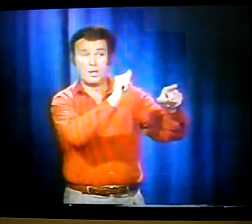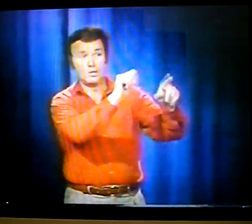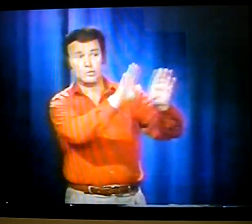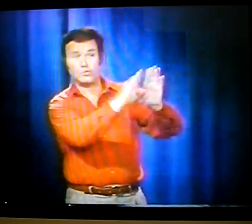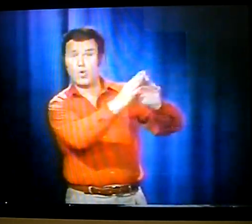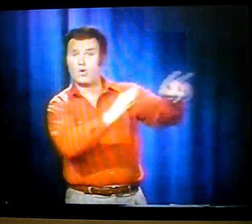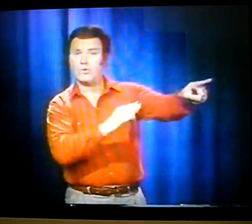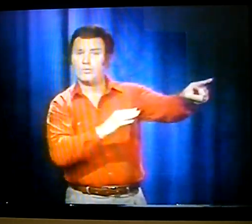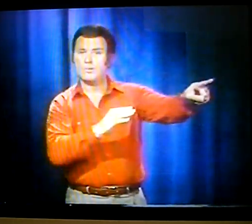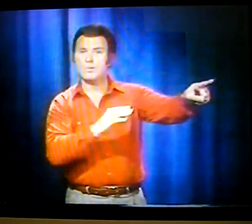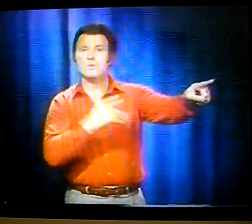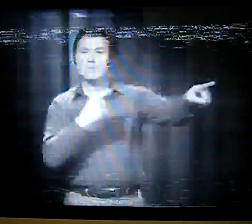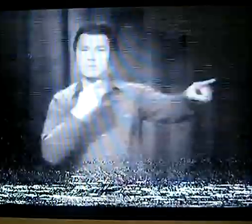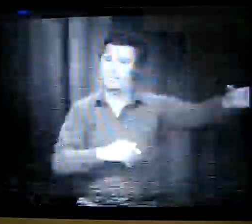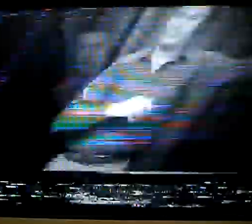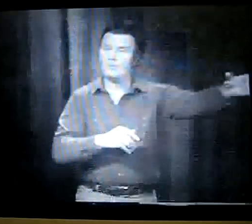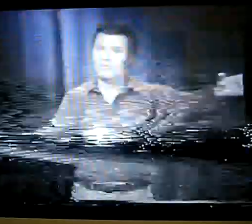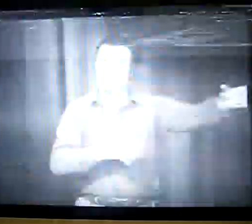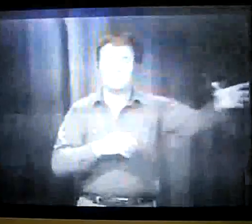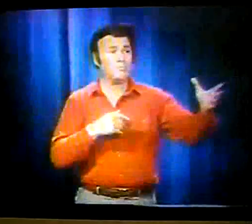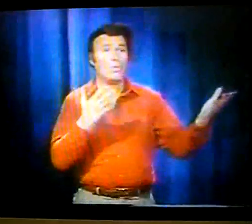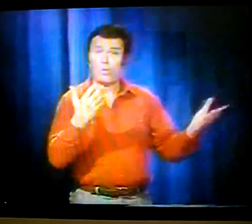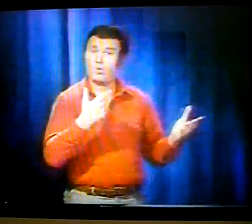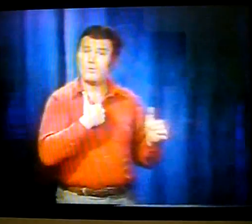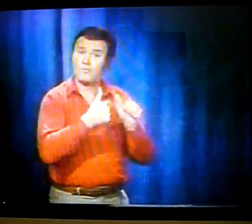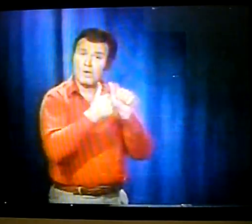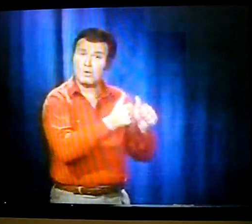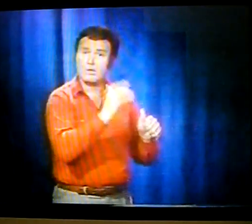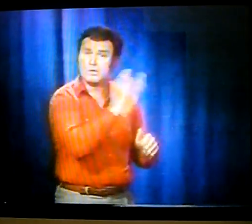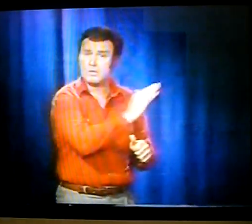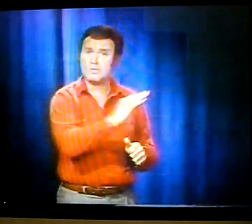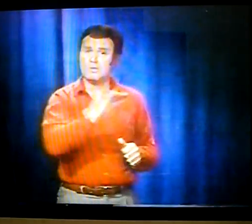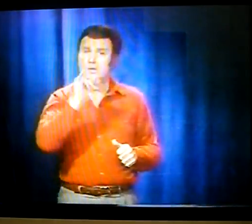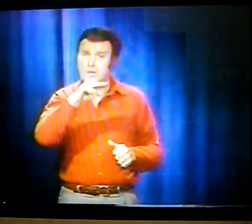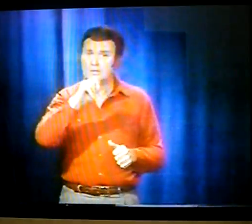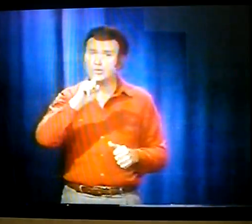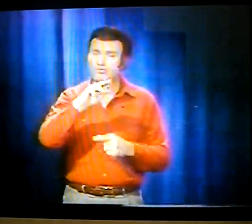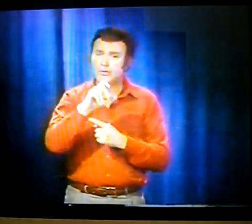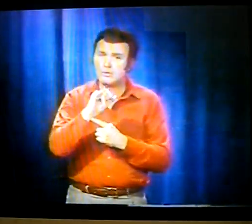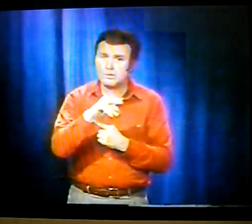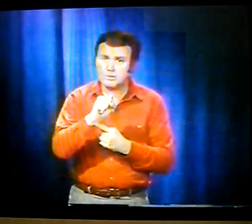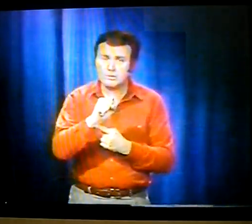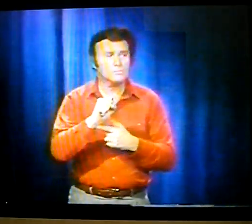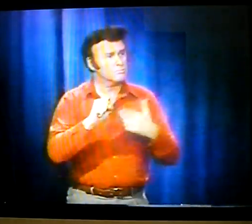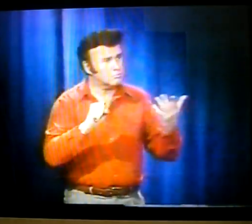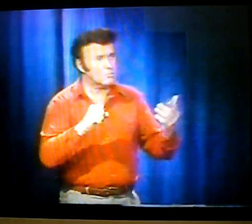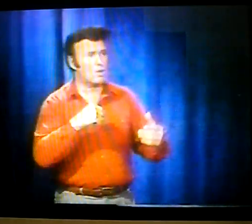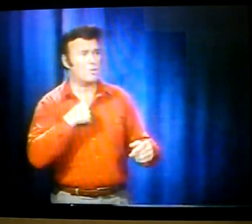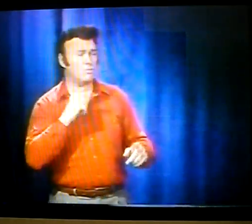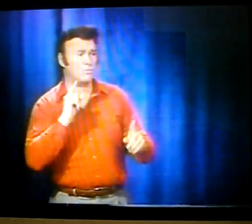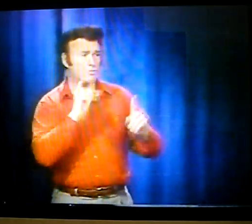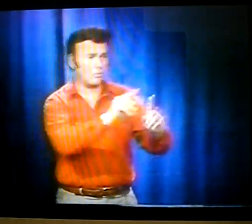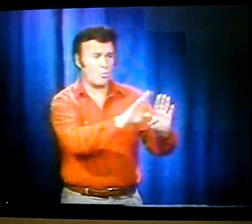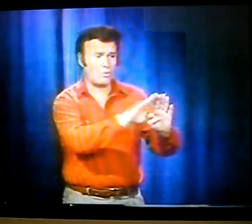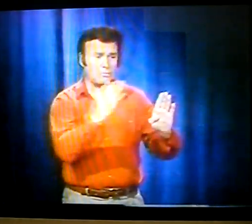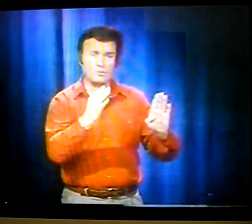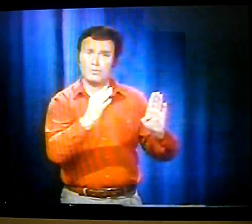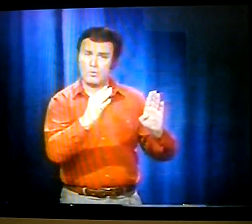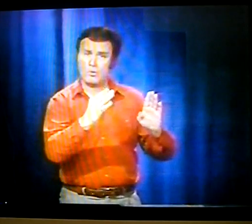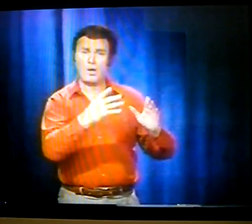He told me to walk out the door. So, I followed his instructions. I went